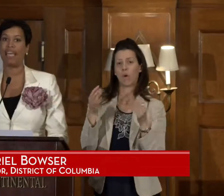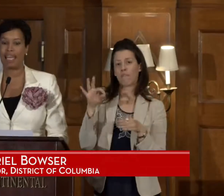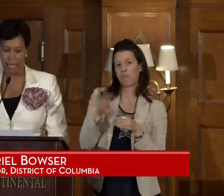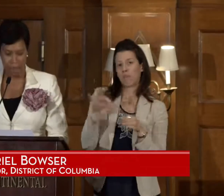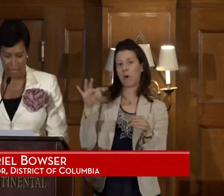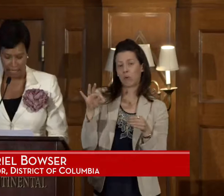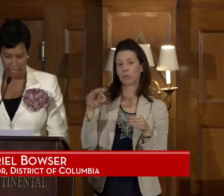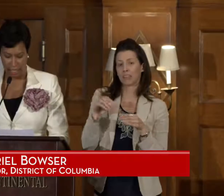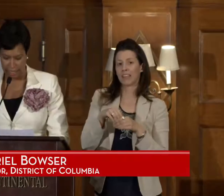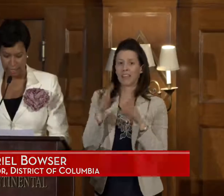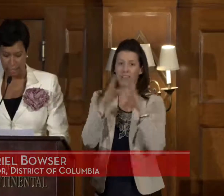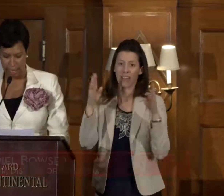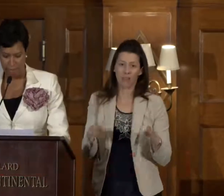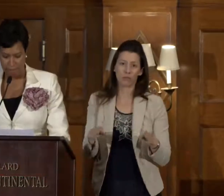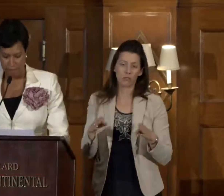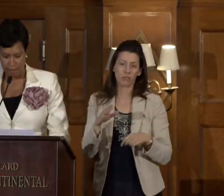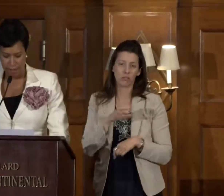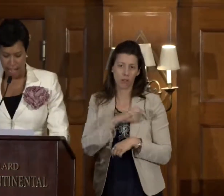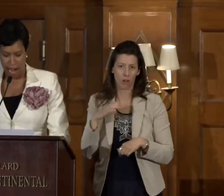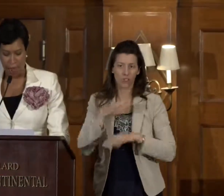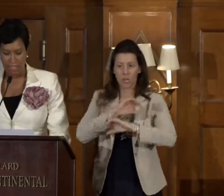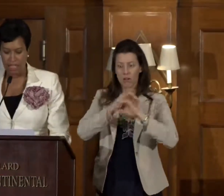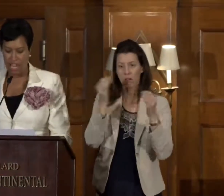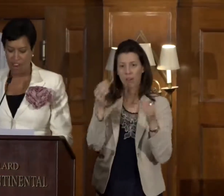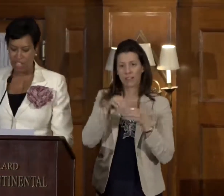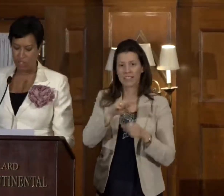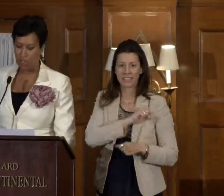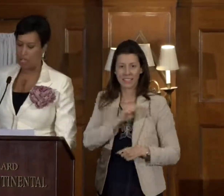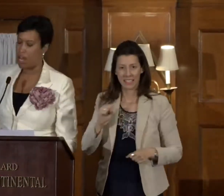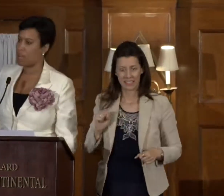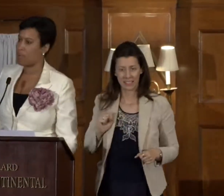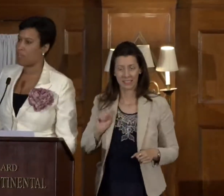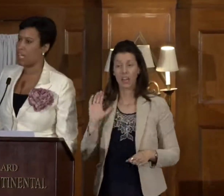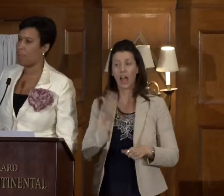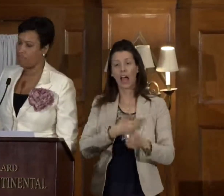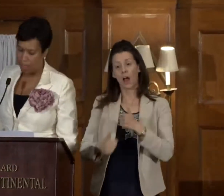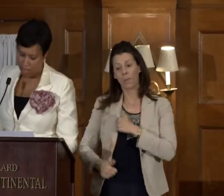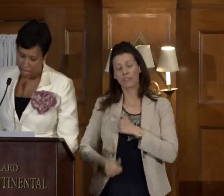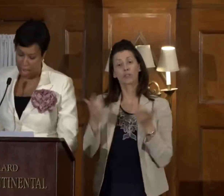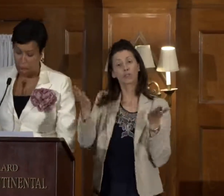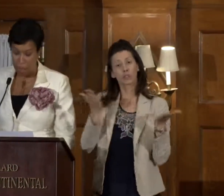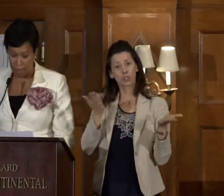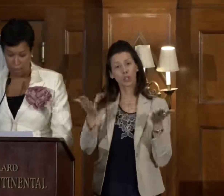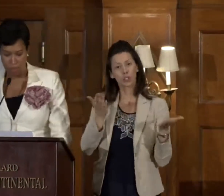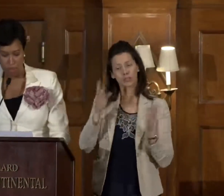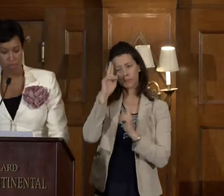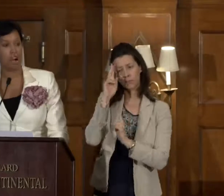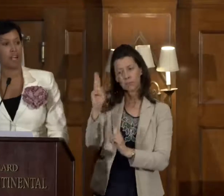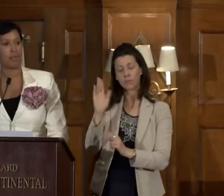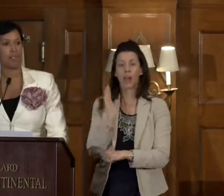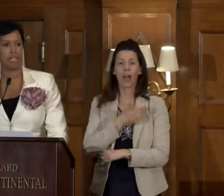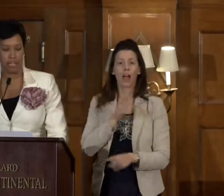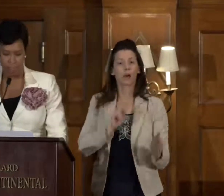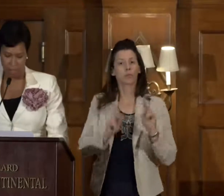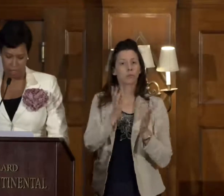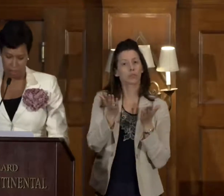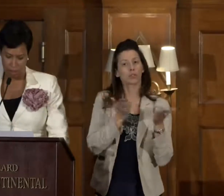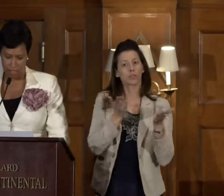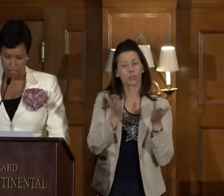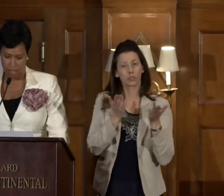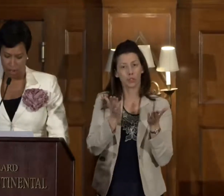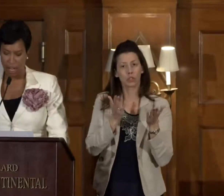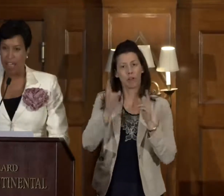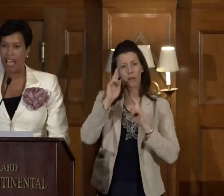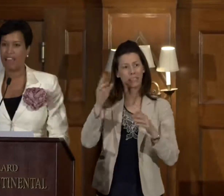we don't have anybody in the Senate. Our military serves honorably. Our people serve honorably in the